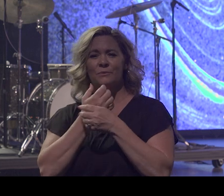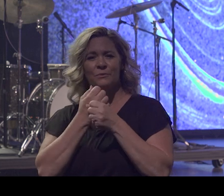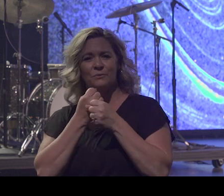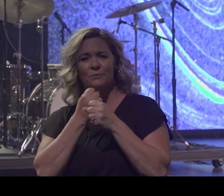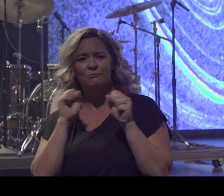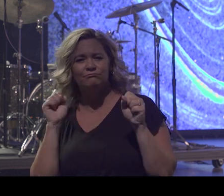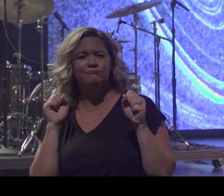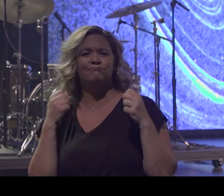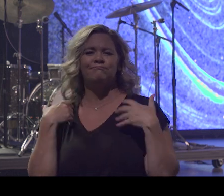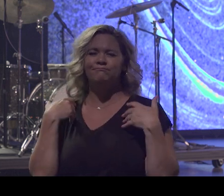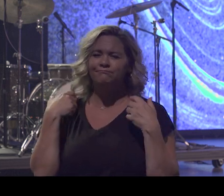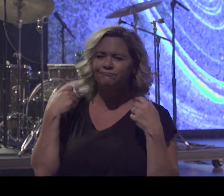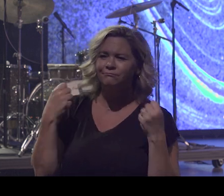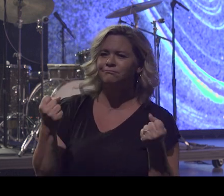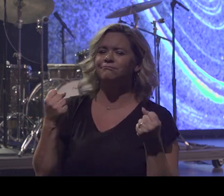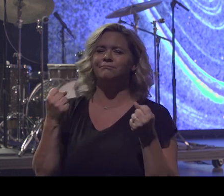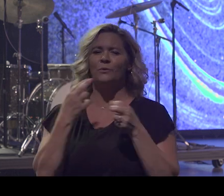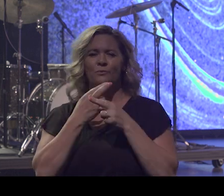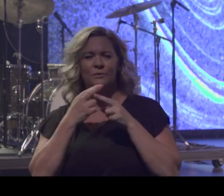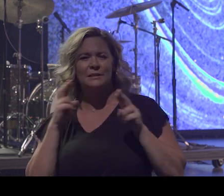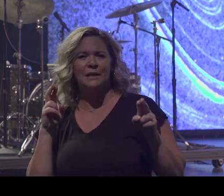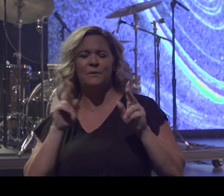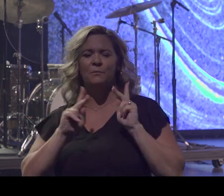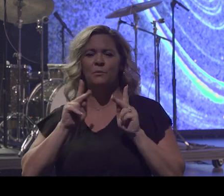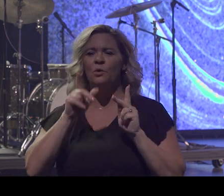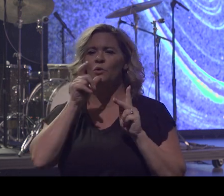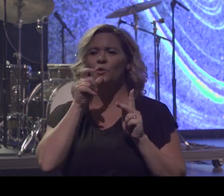restoring people that are willing to get rid of their egos.